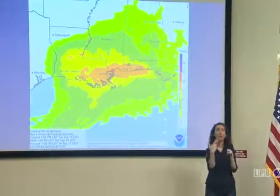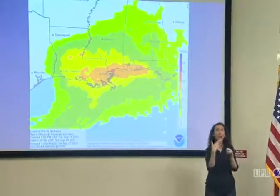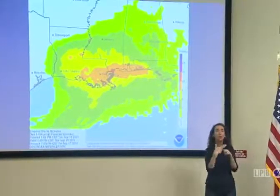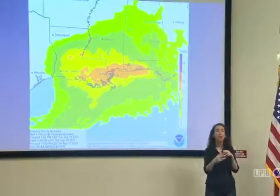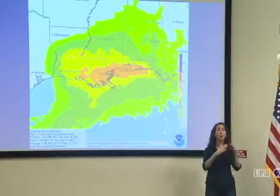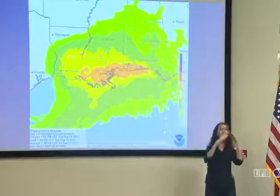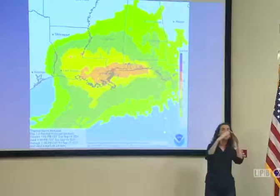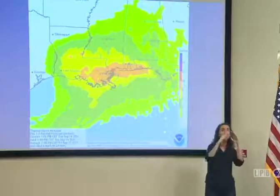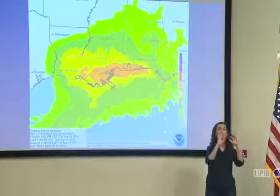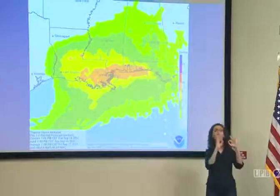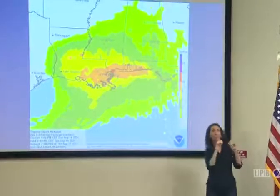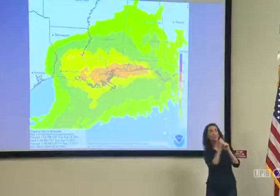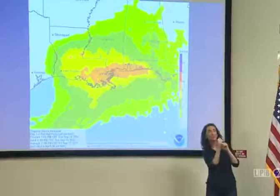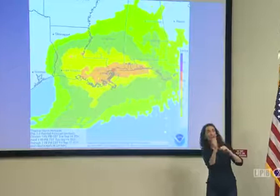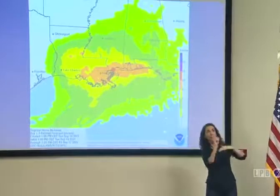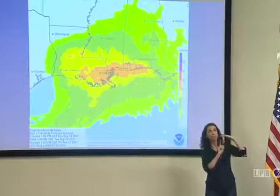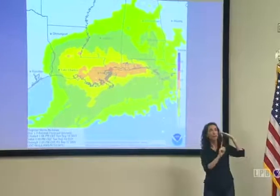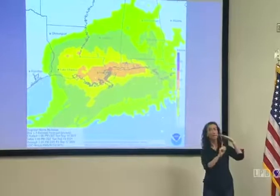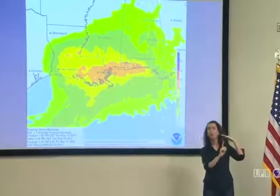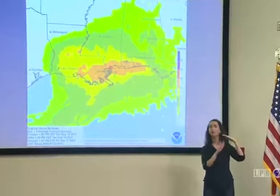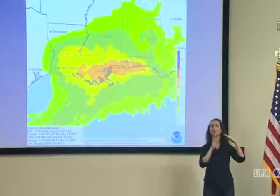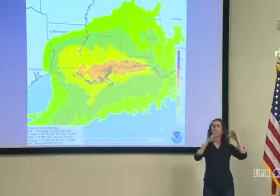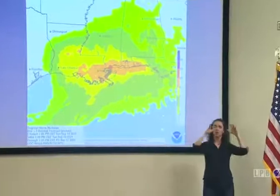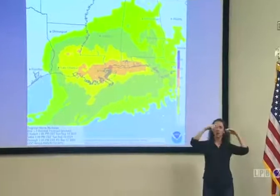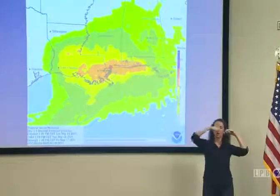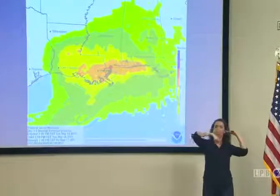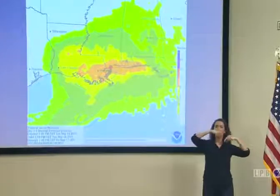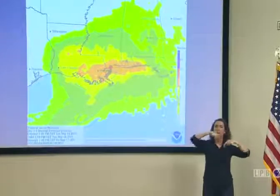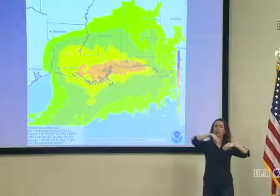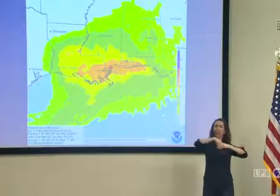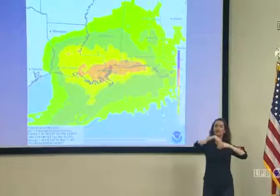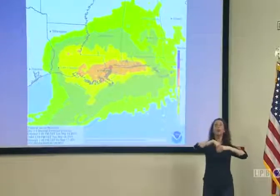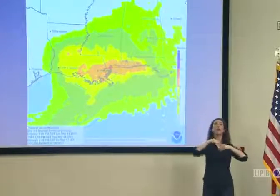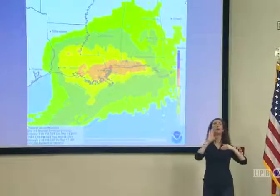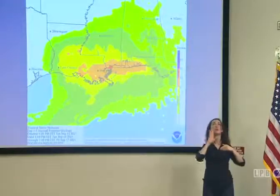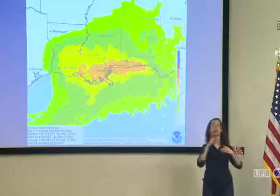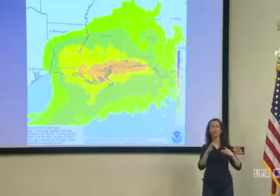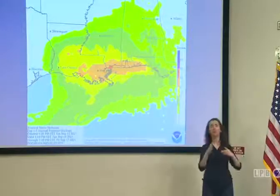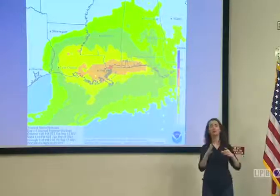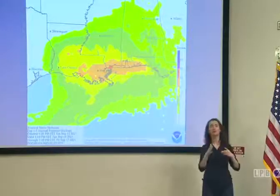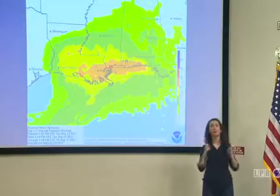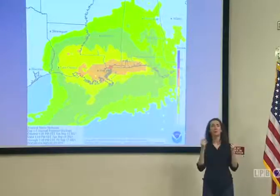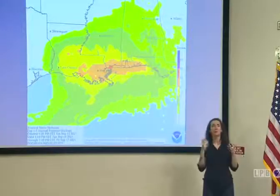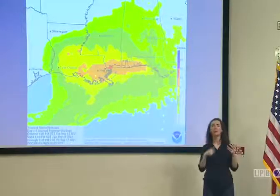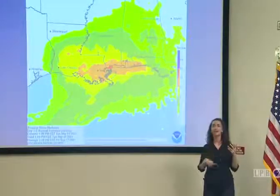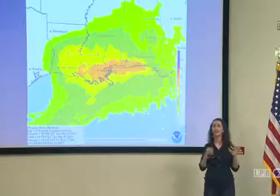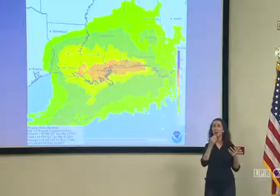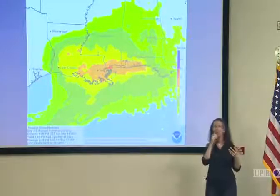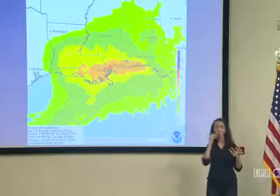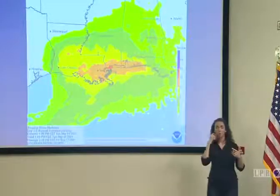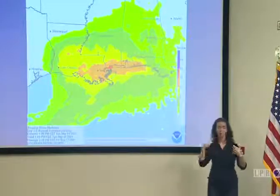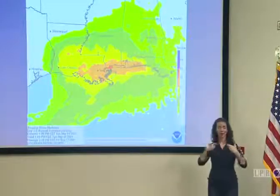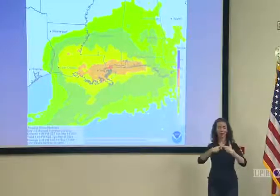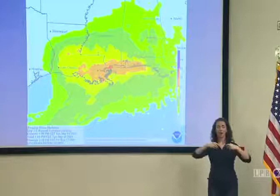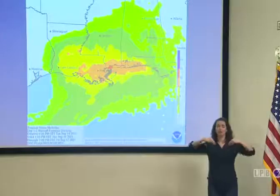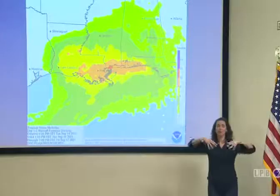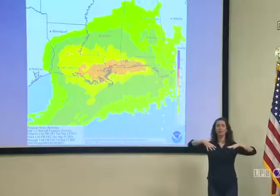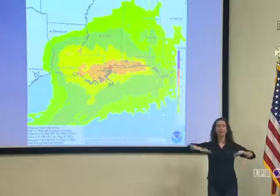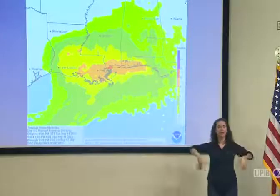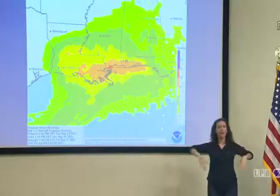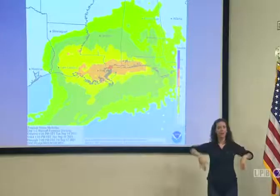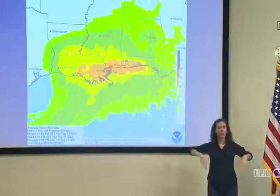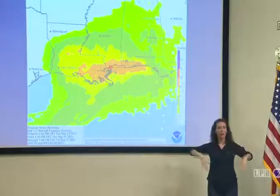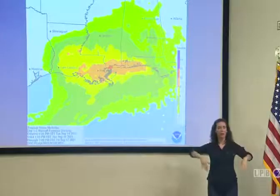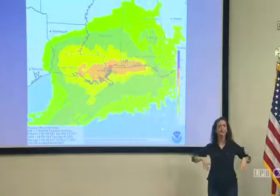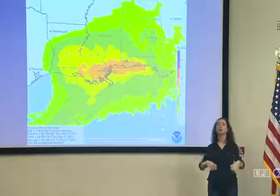to the point where they can withstand rain and so forth. Many of these homes have not had power restored. And that